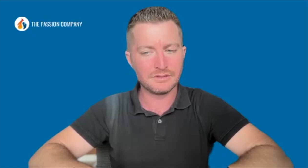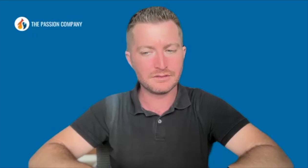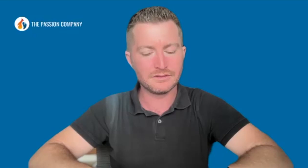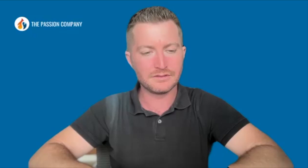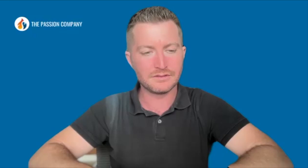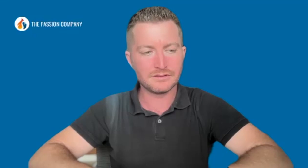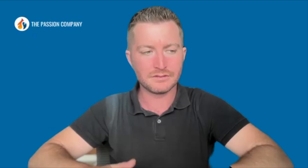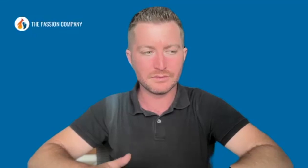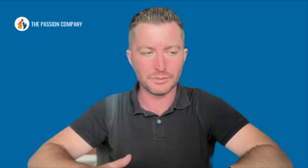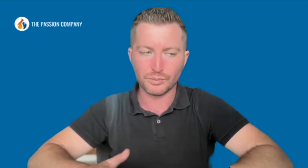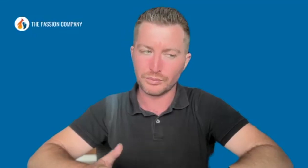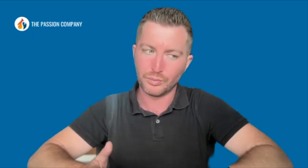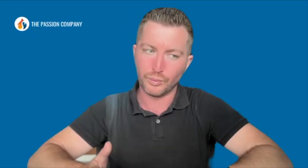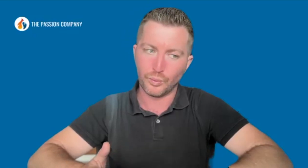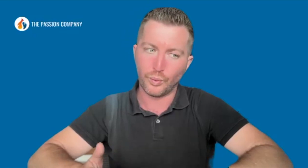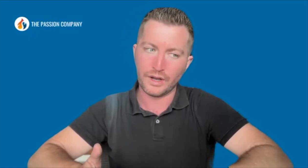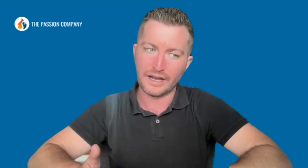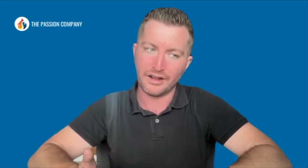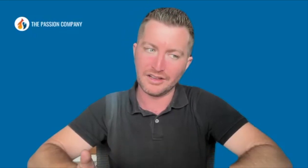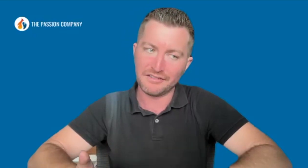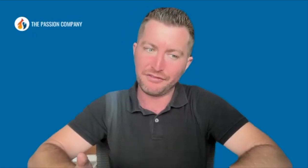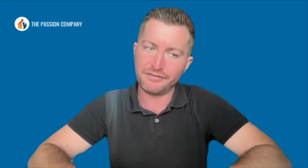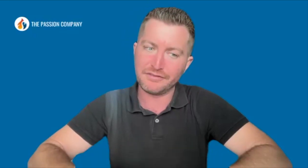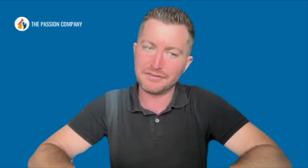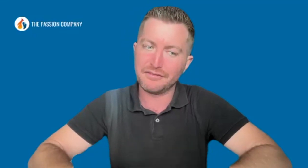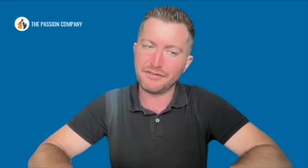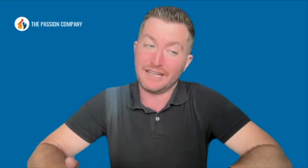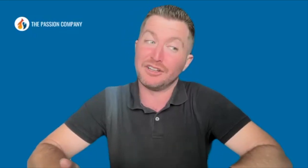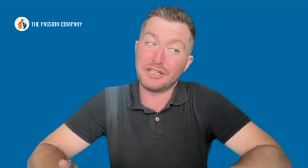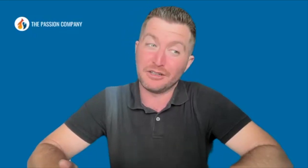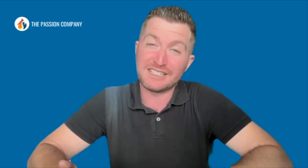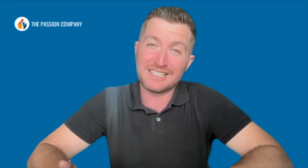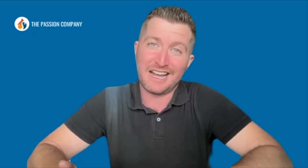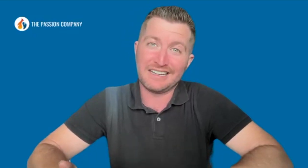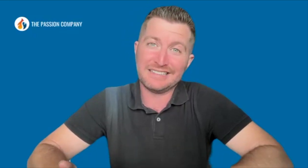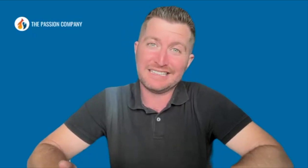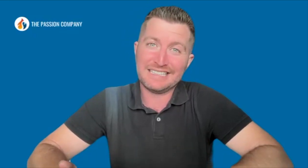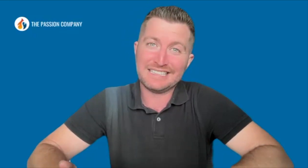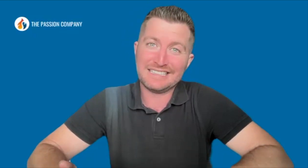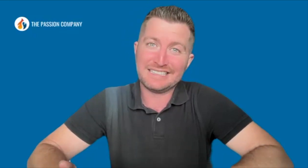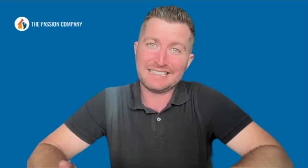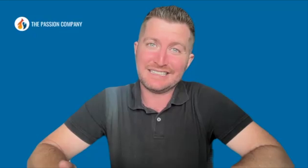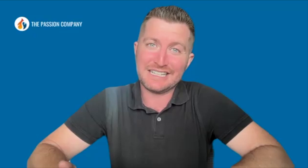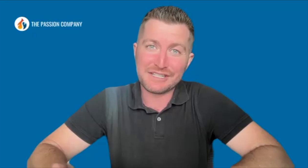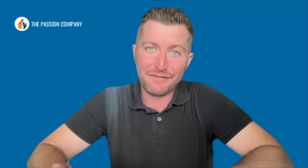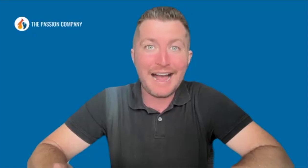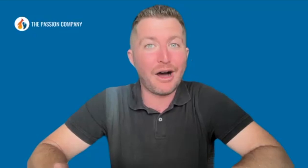well, if failure is not disavowed,